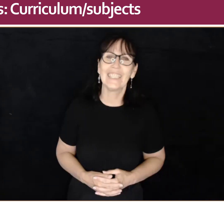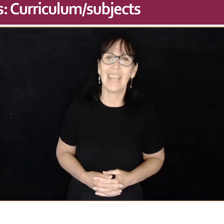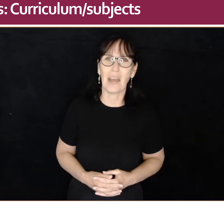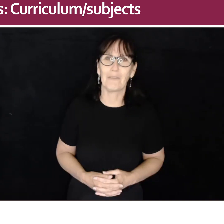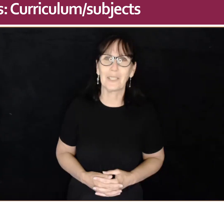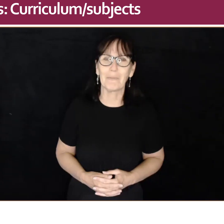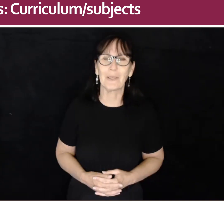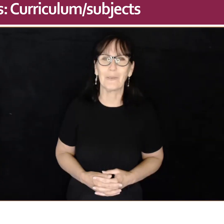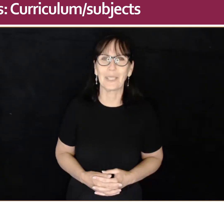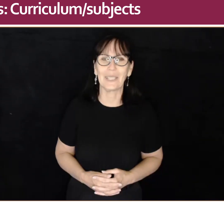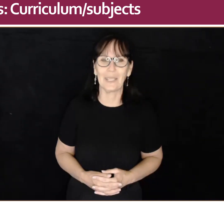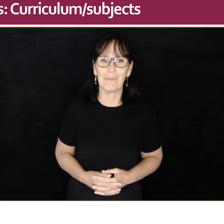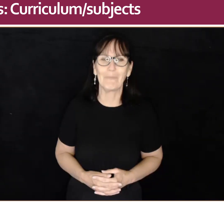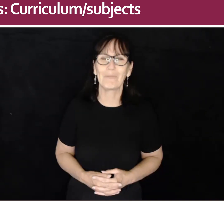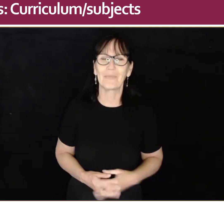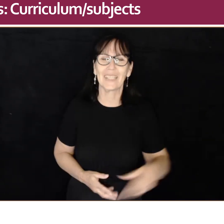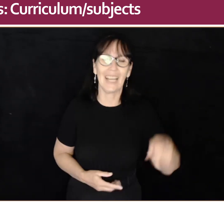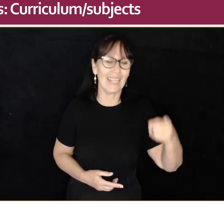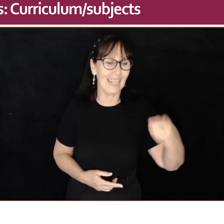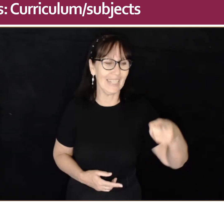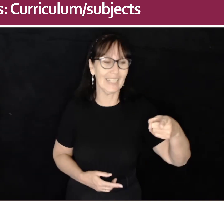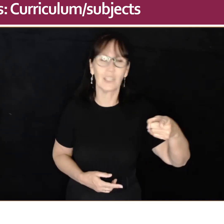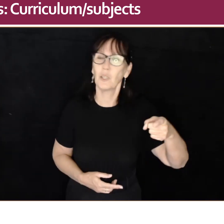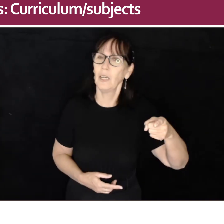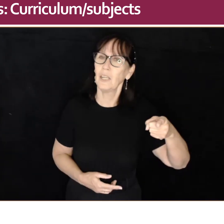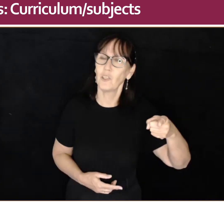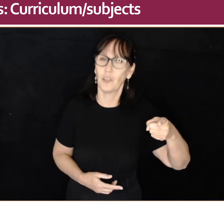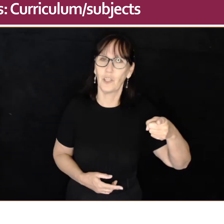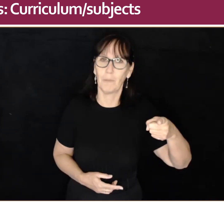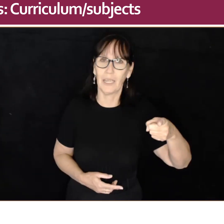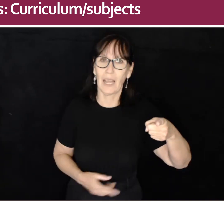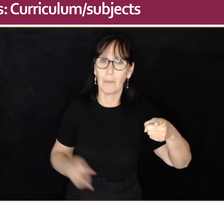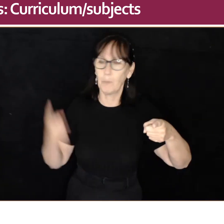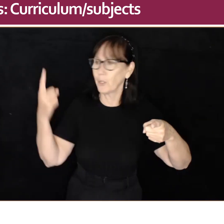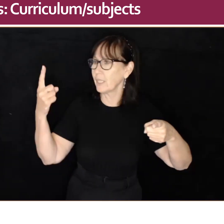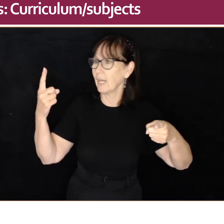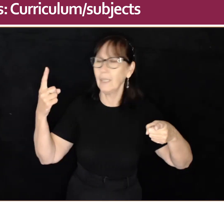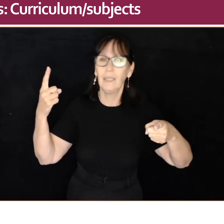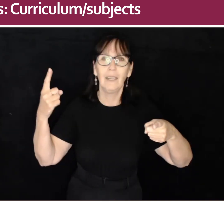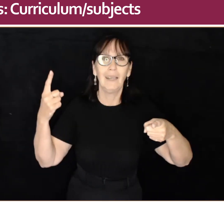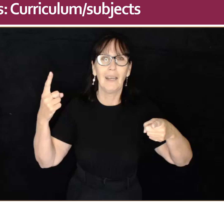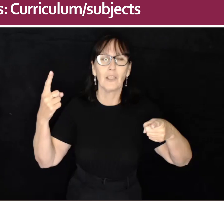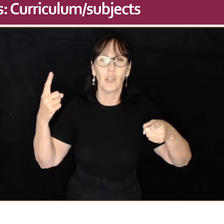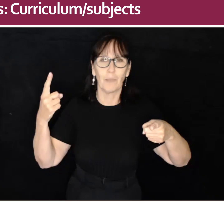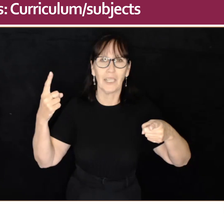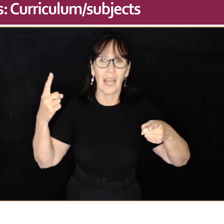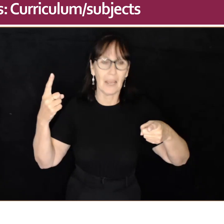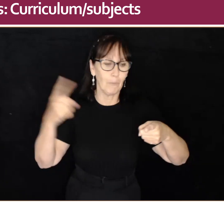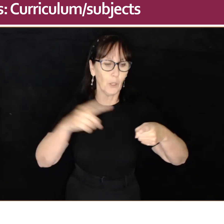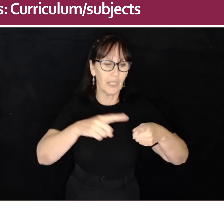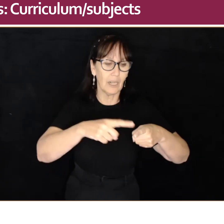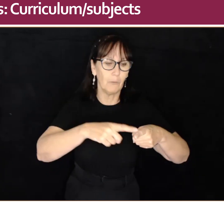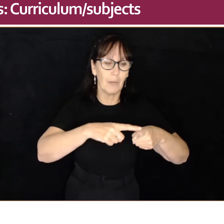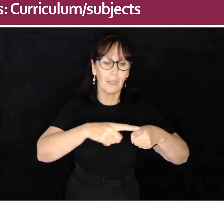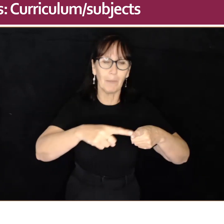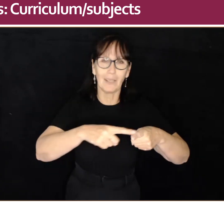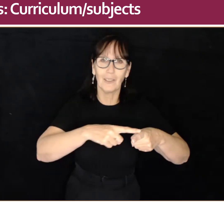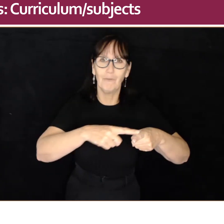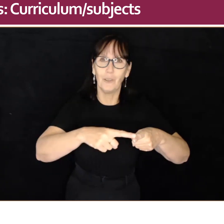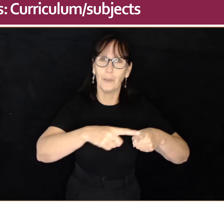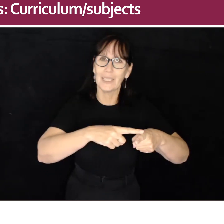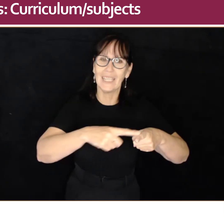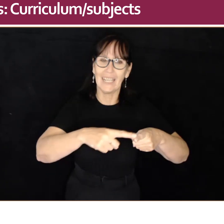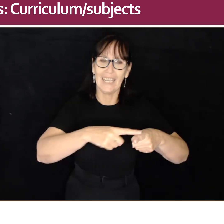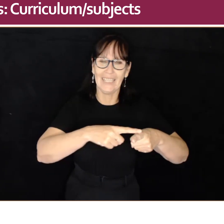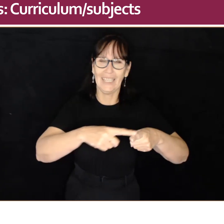Now for some curriculum. Okay. English. Non-dominant hand pointer. Dominant hand pointer. Rubbing backs